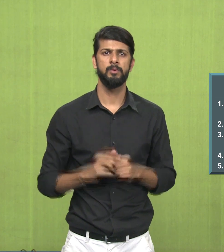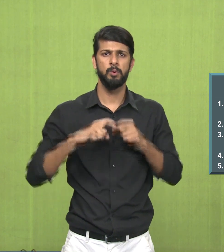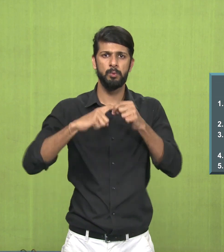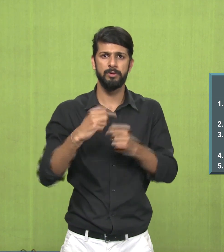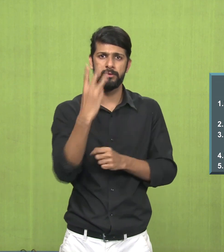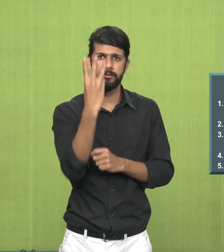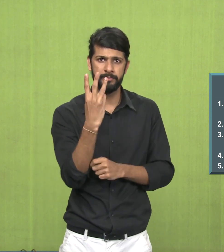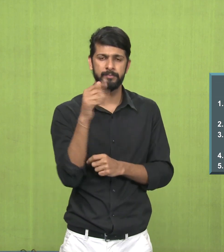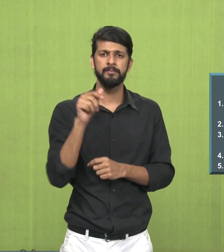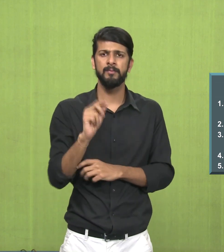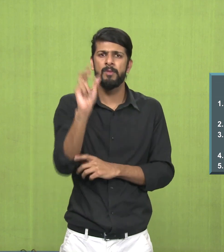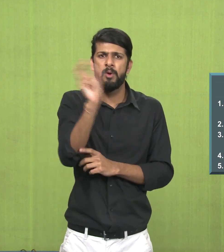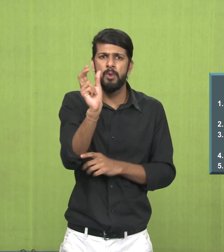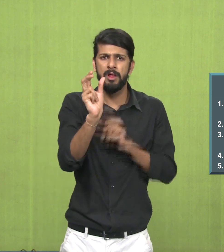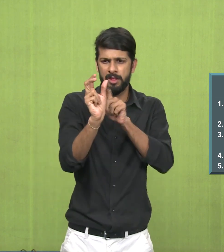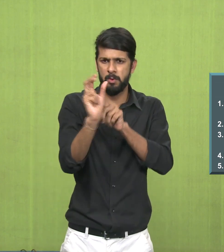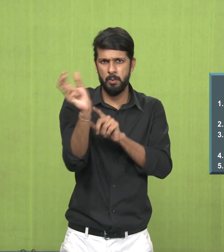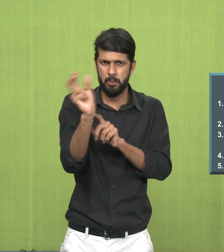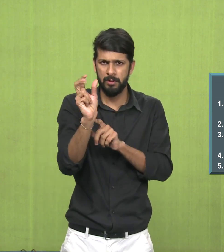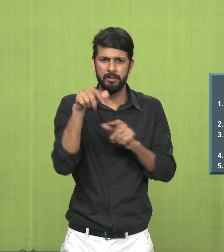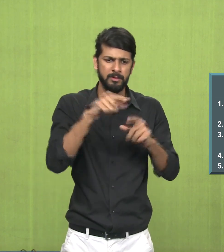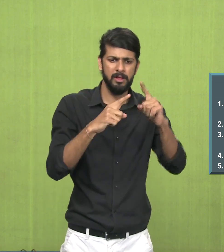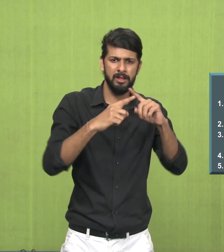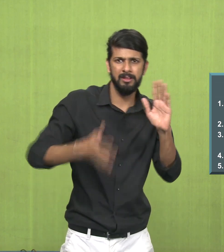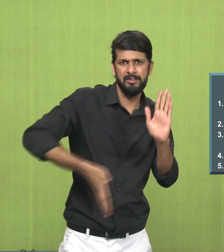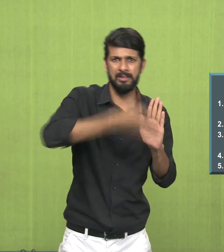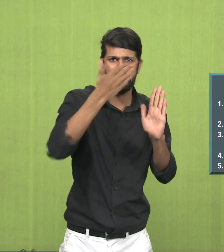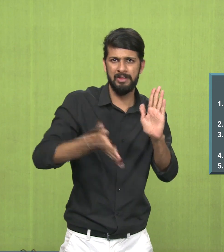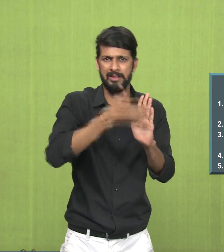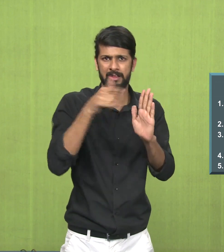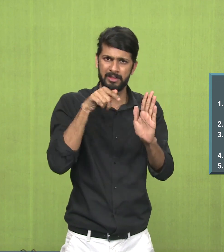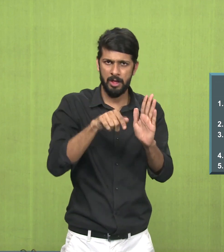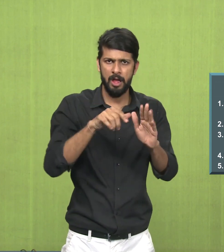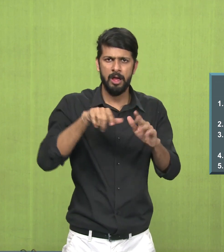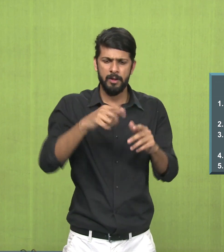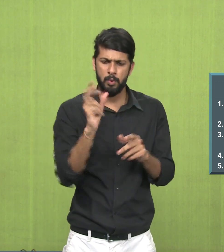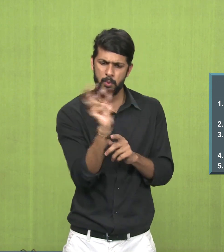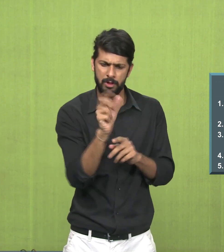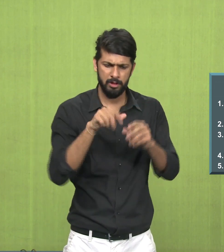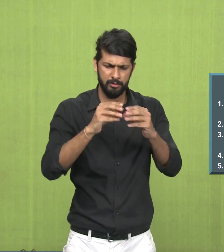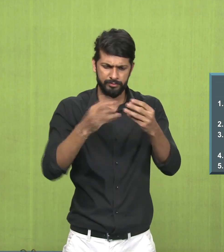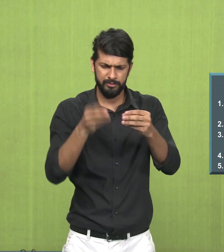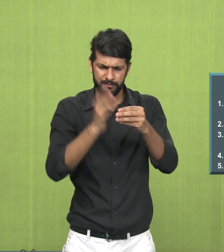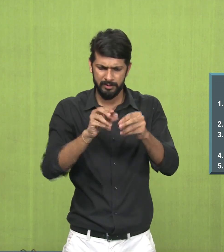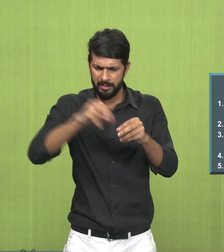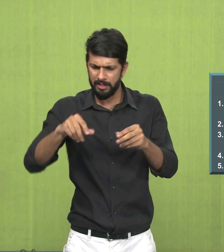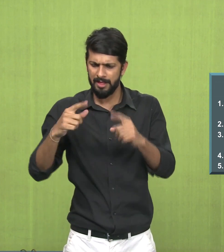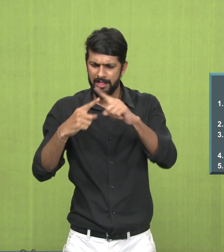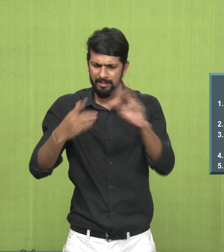Question number 3. Write in detail about the process of the egg tempera.